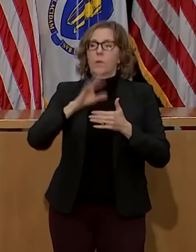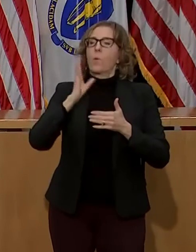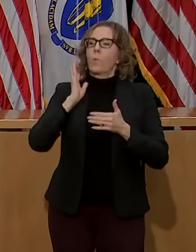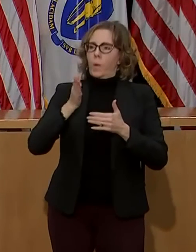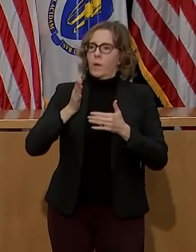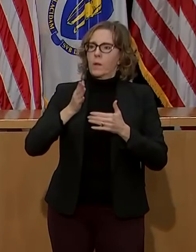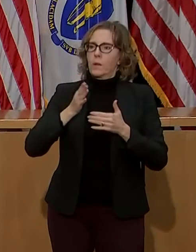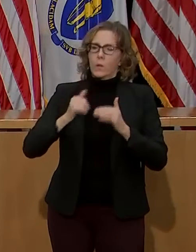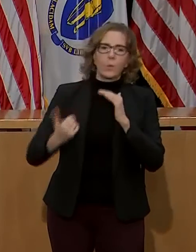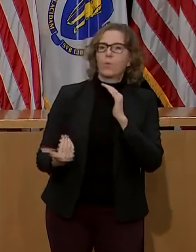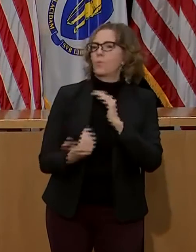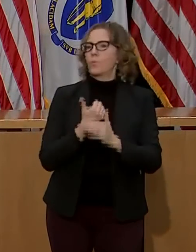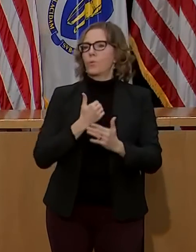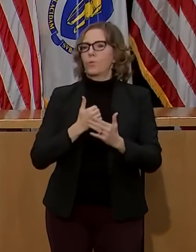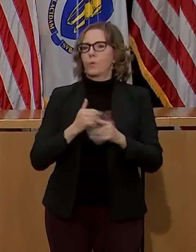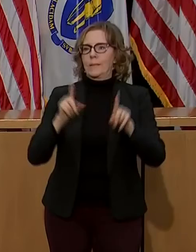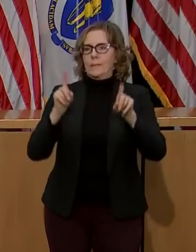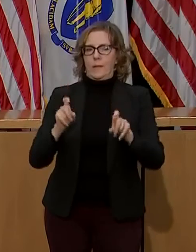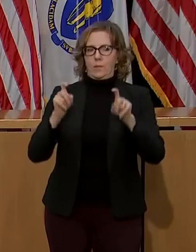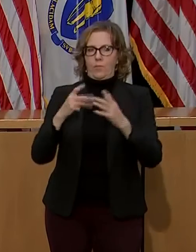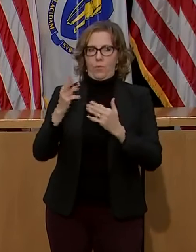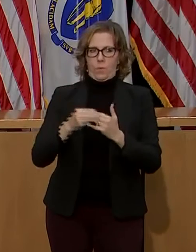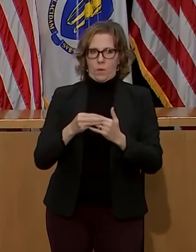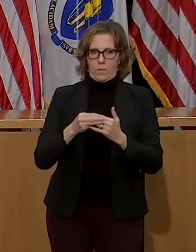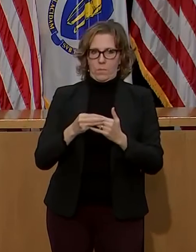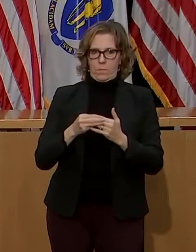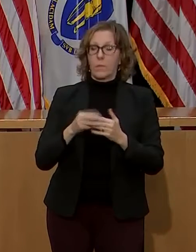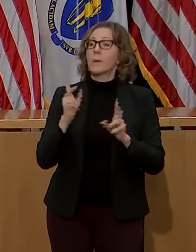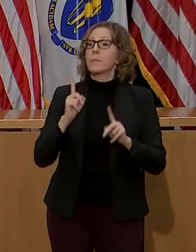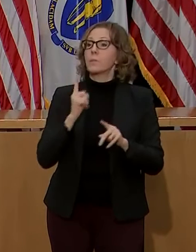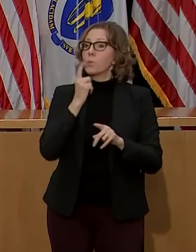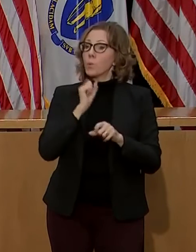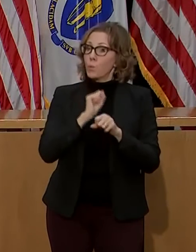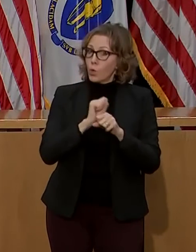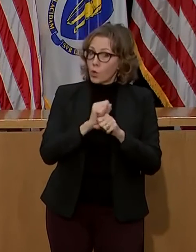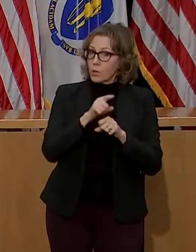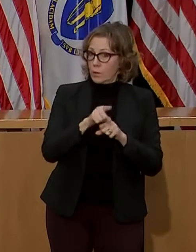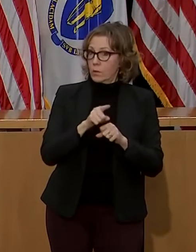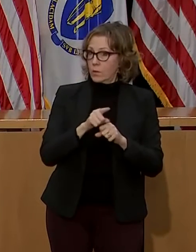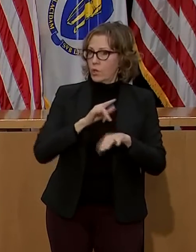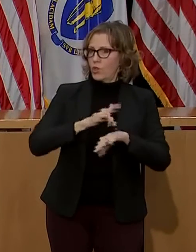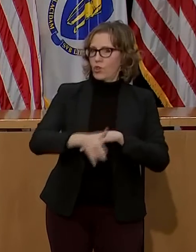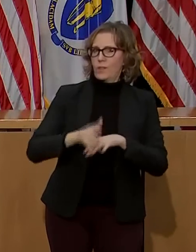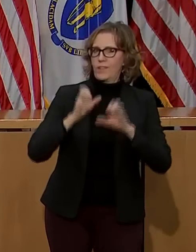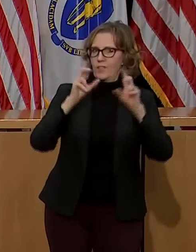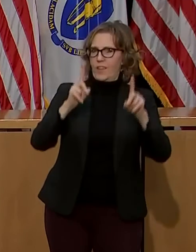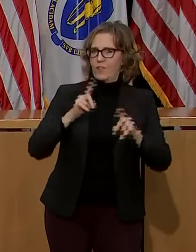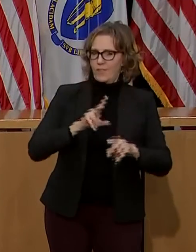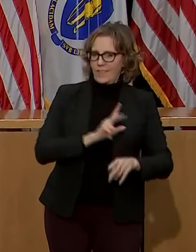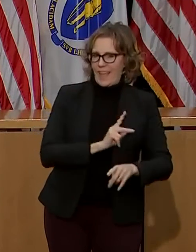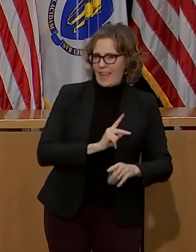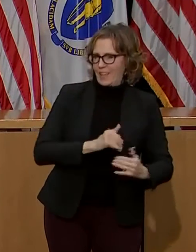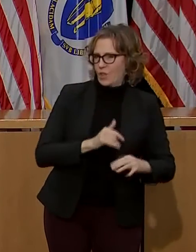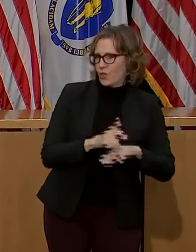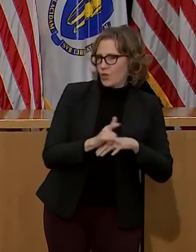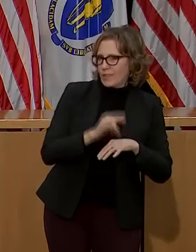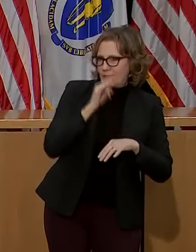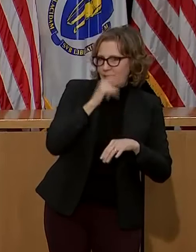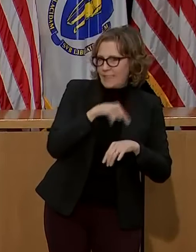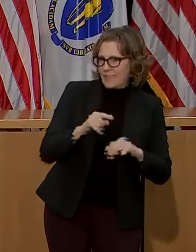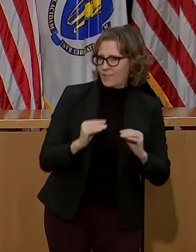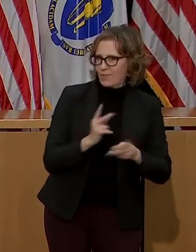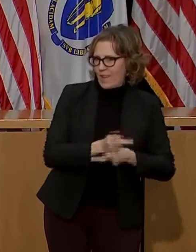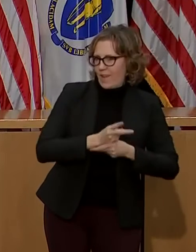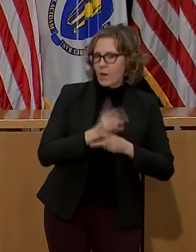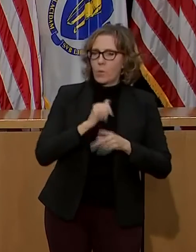-19 testing program for its providers, staff, and the families they serve. In partnership with the Massachusetts Early Childhood Fundor